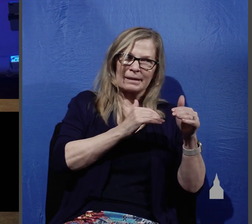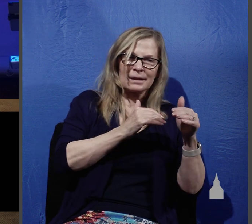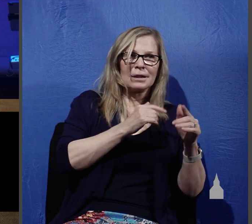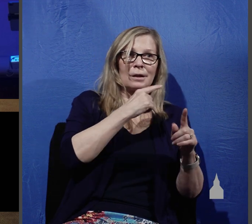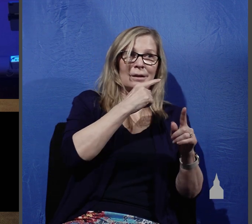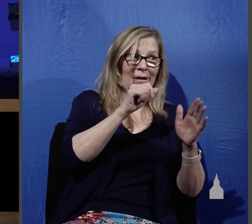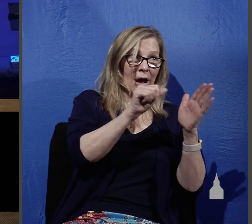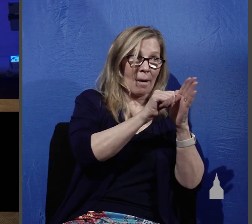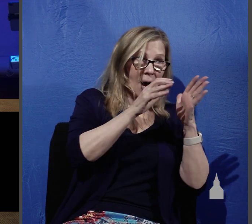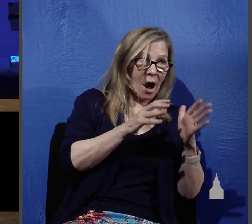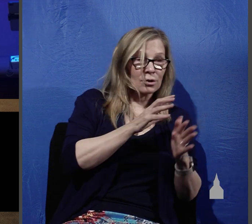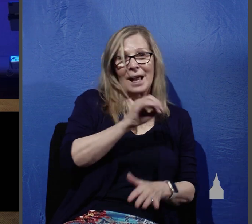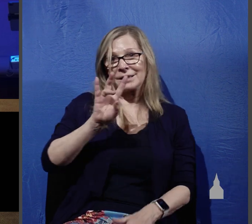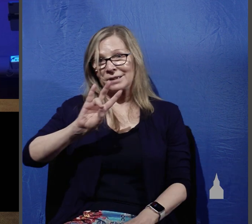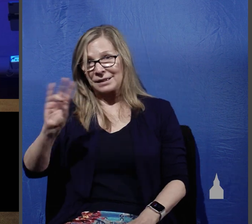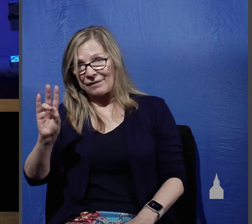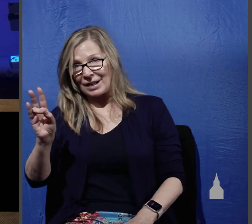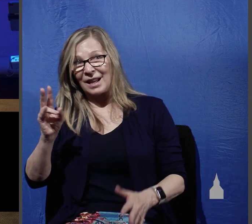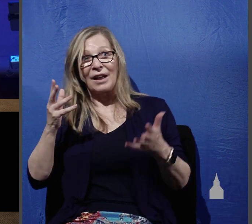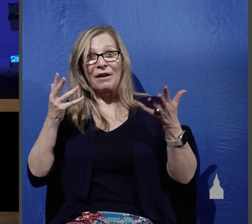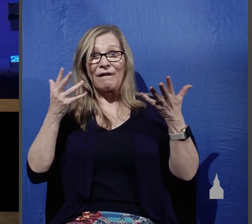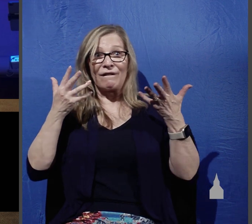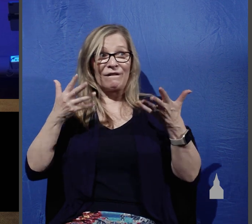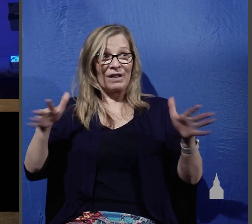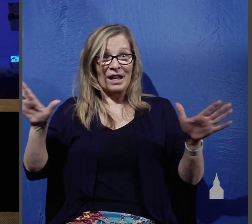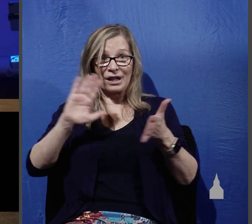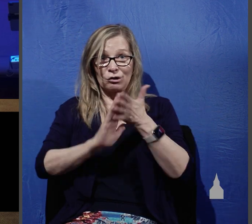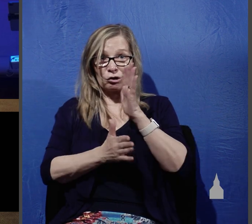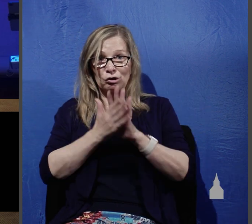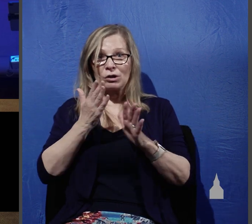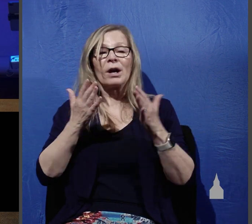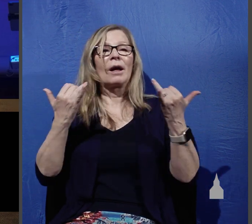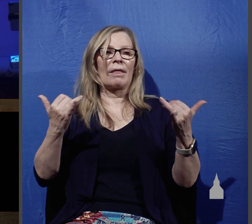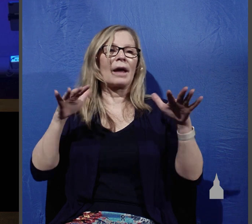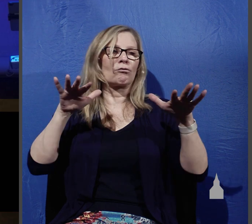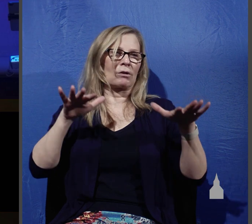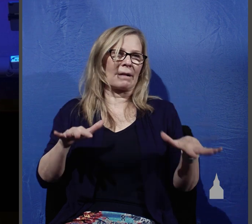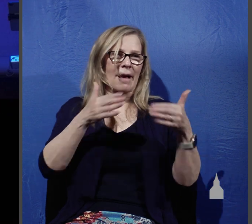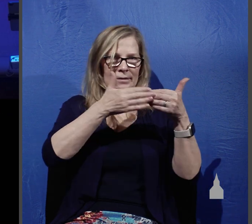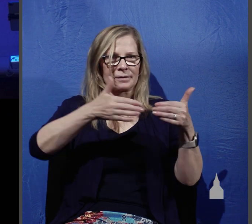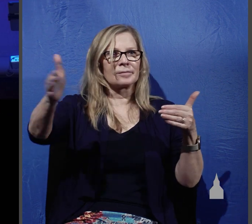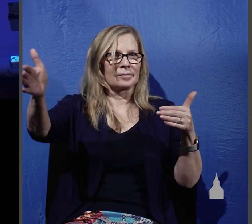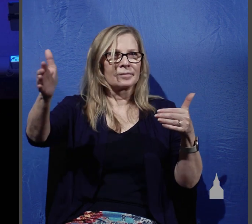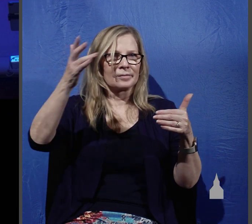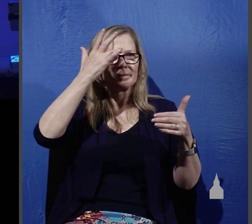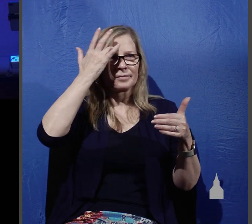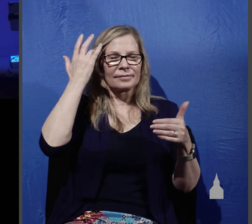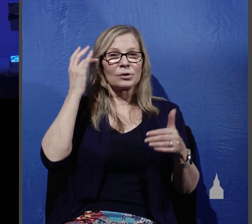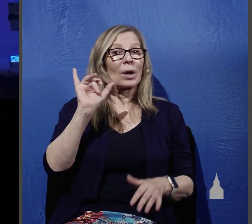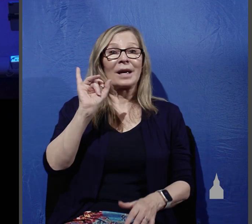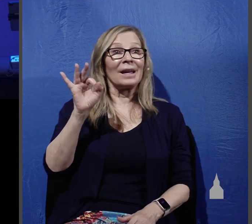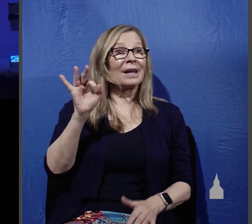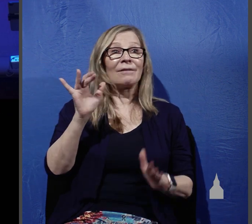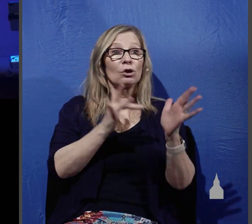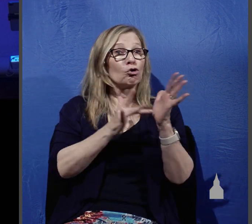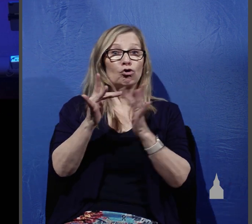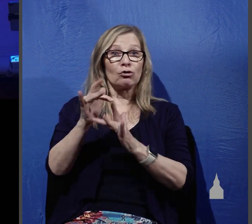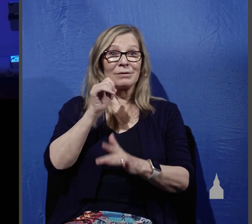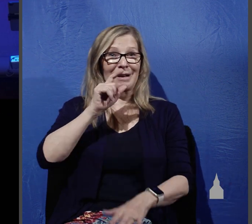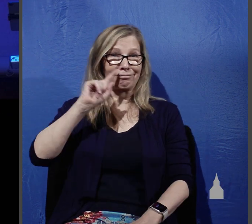relaxed after it was completed so then if Jesus was not issuing a universal